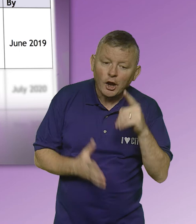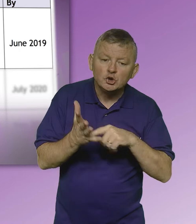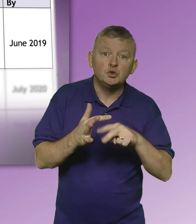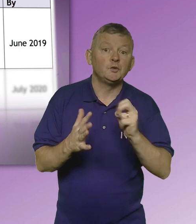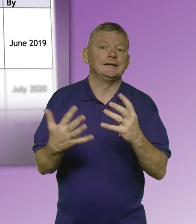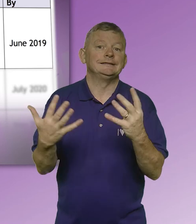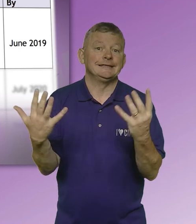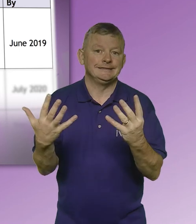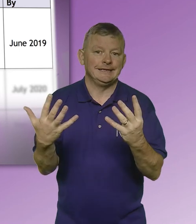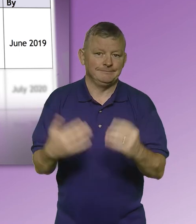June 2019